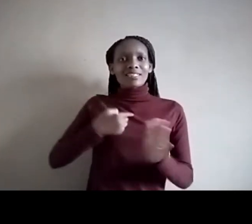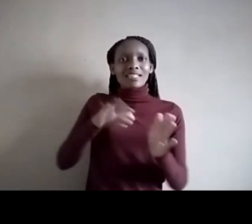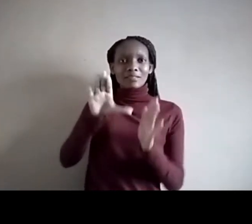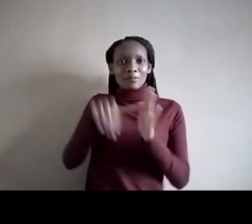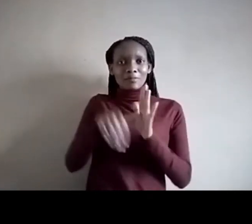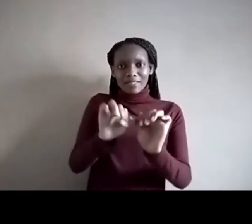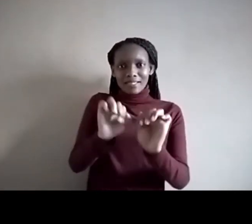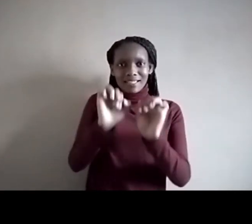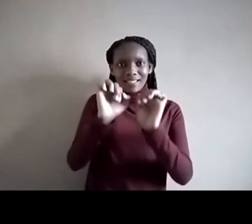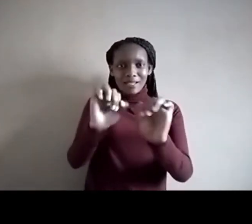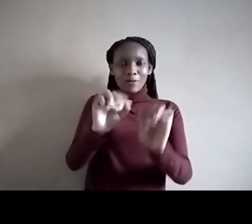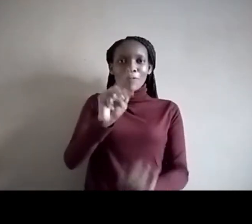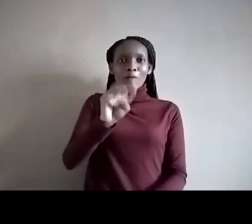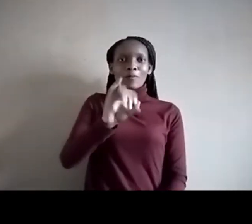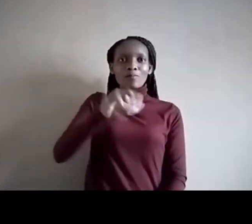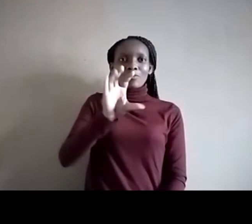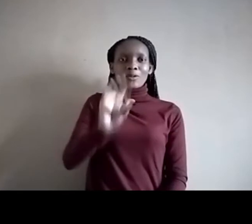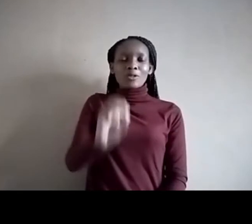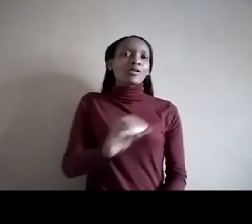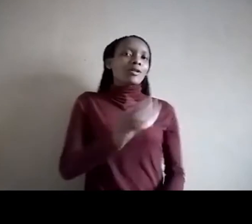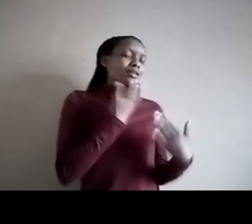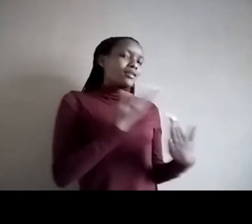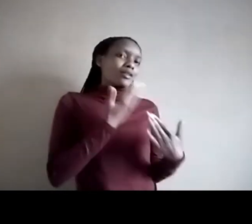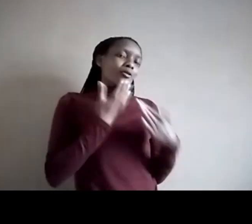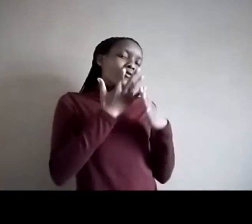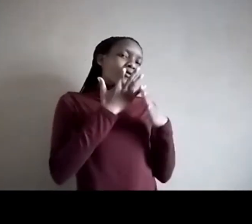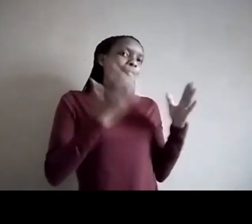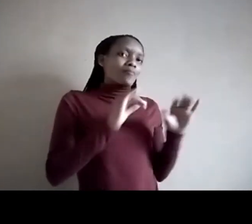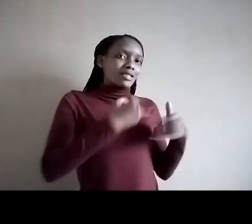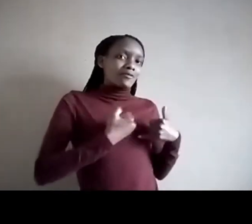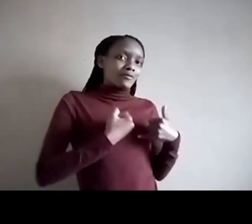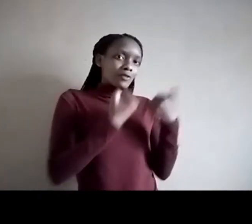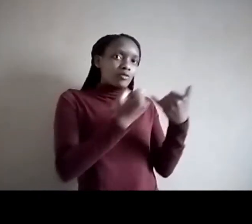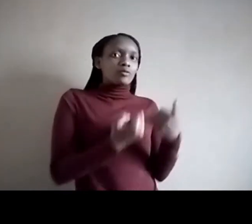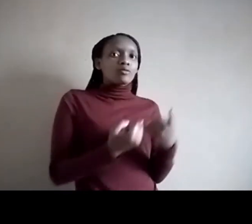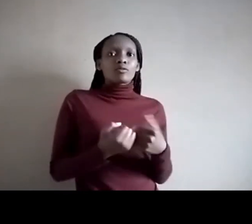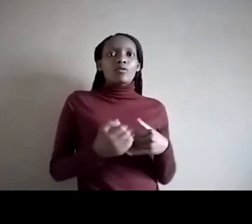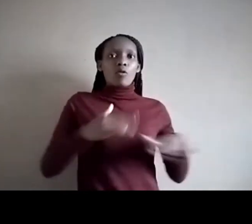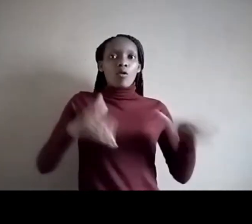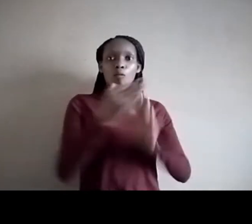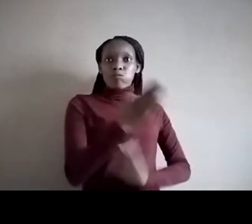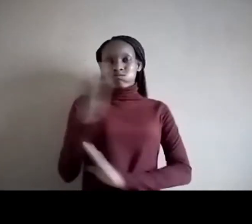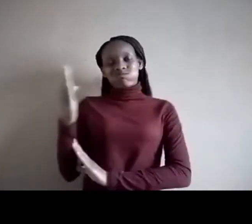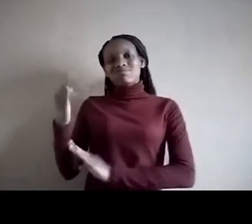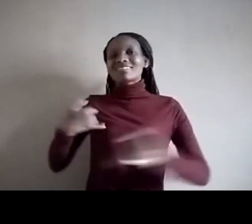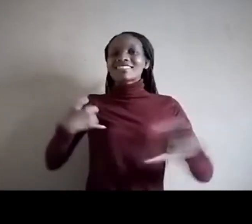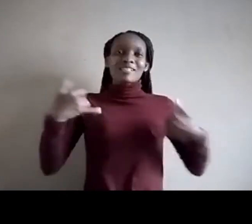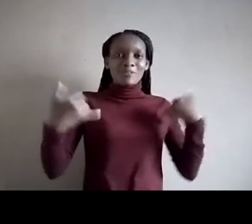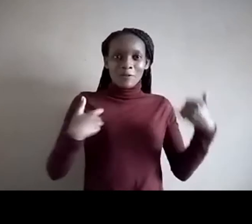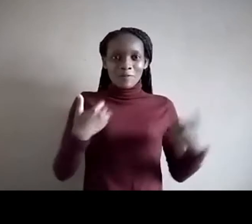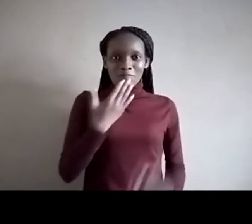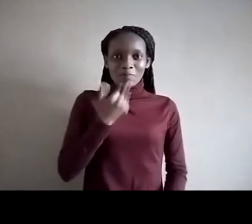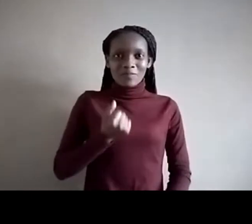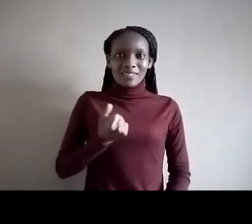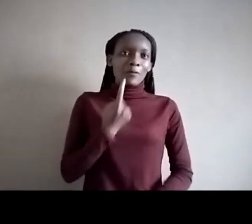you very much for the invitation. And to everybody that is joining us right now, let's have a good time. We have an hour to